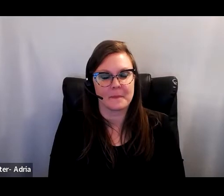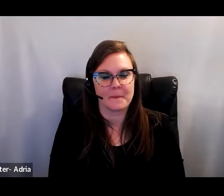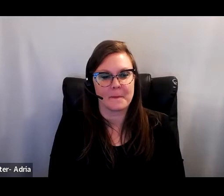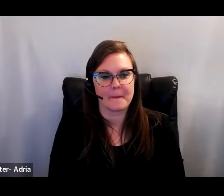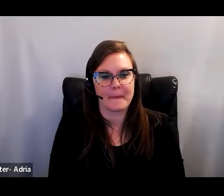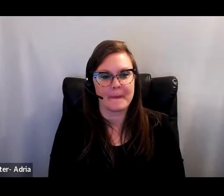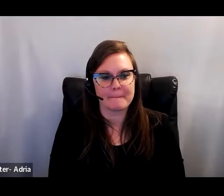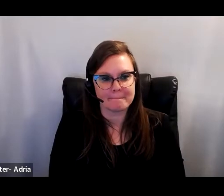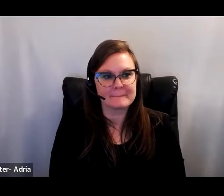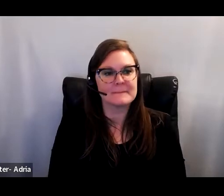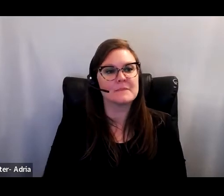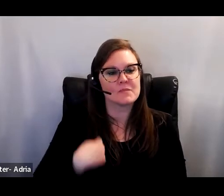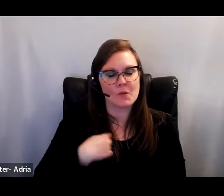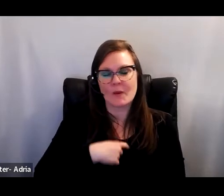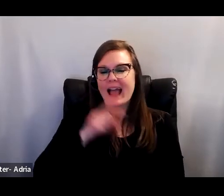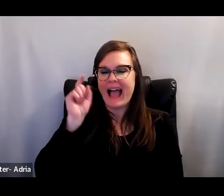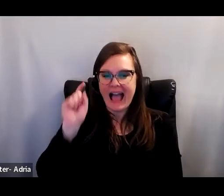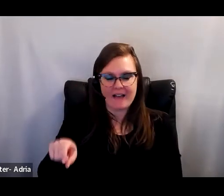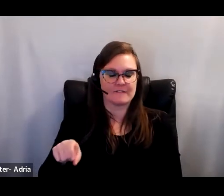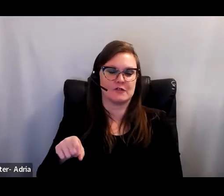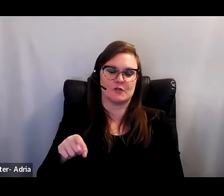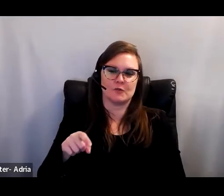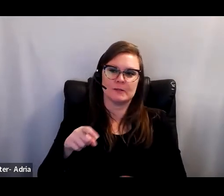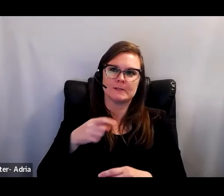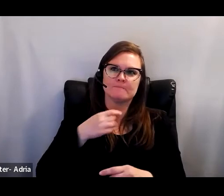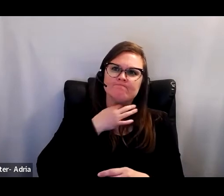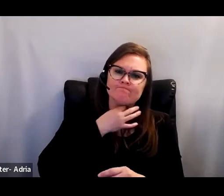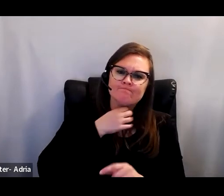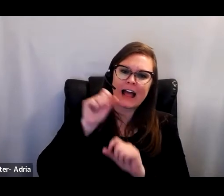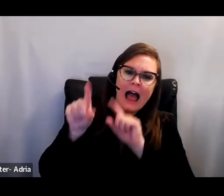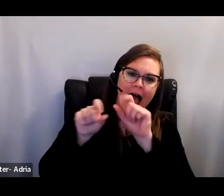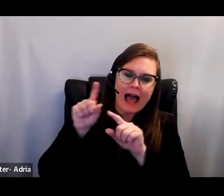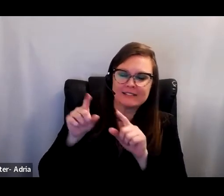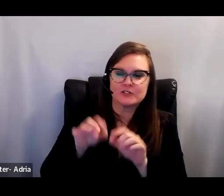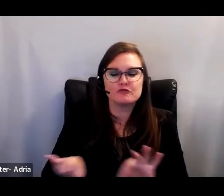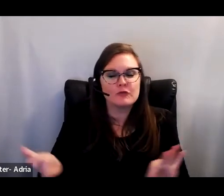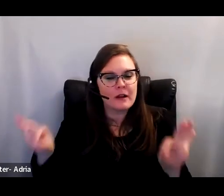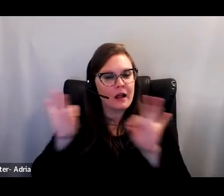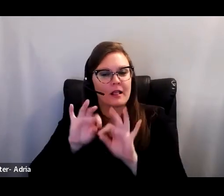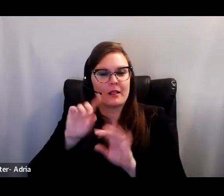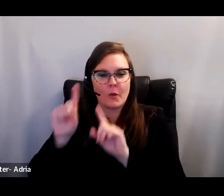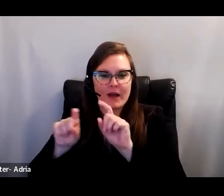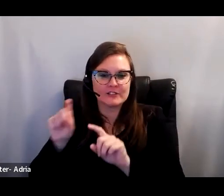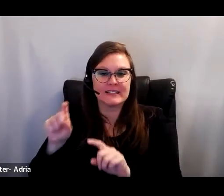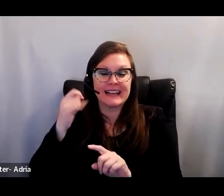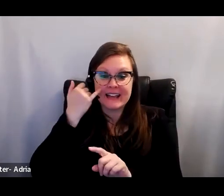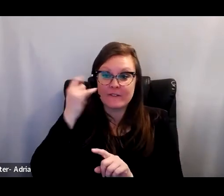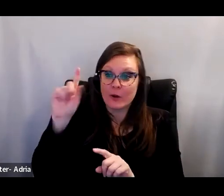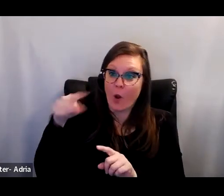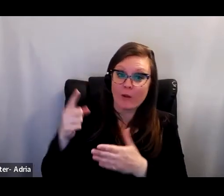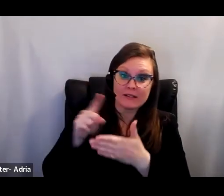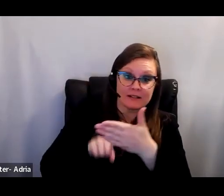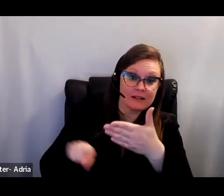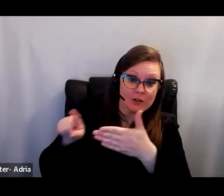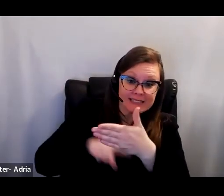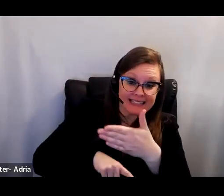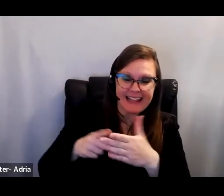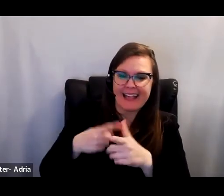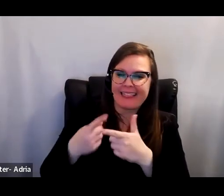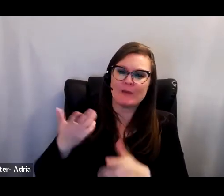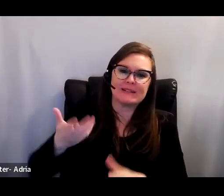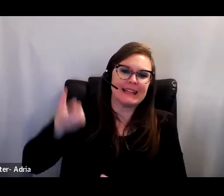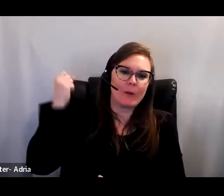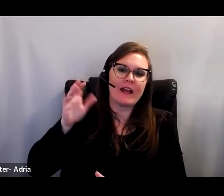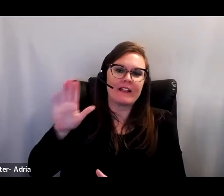We must ask critical questions, as Bell Hooks says, but if we only provide critiques, we take away hope and empowerment. She states,